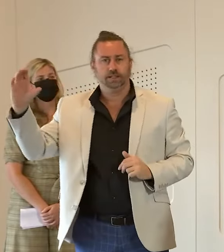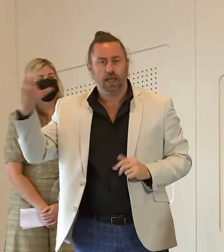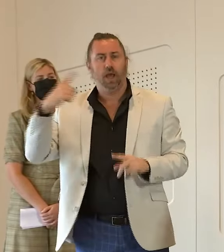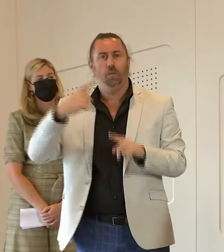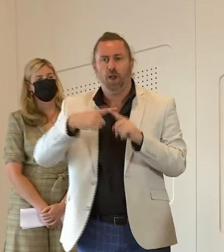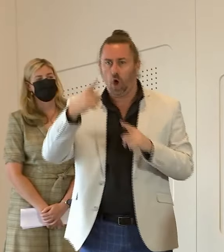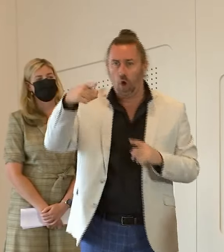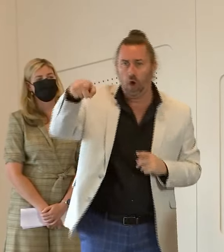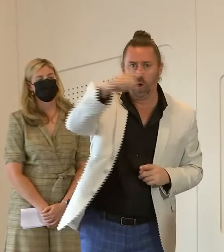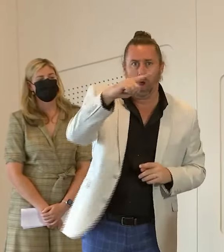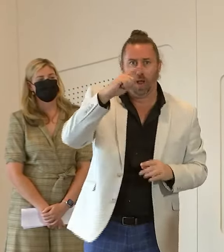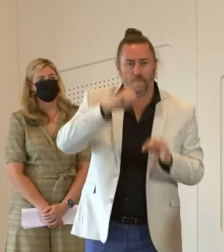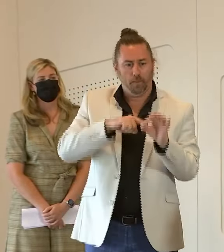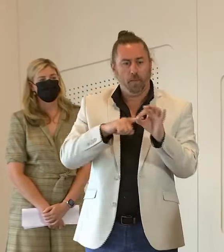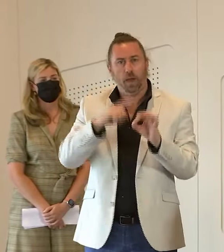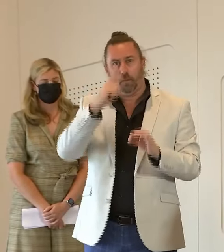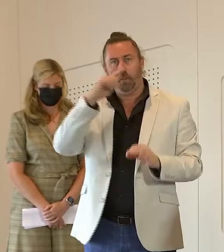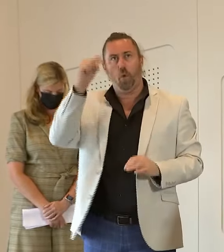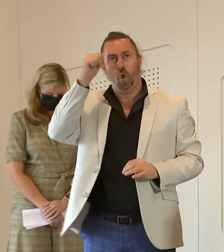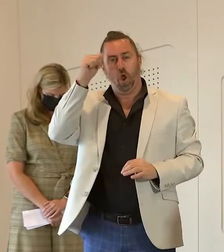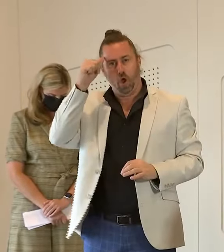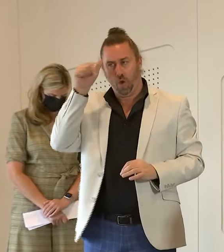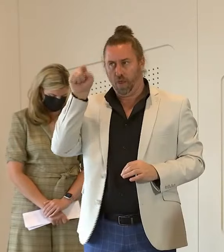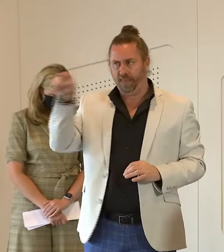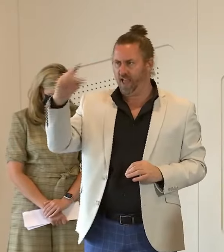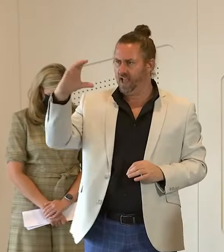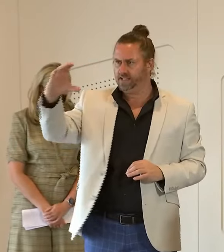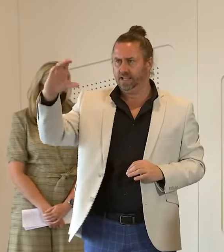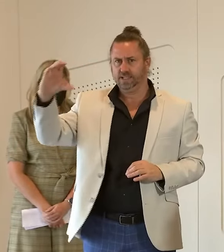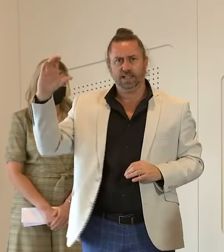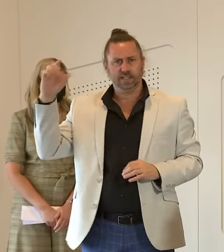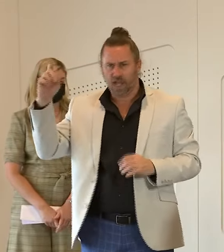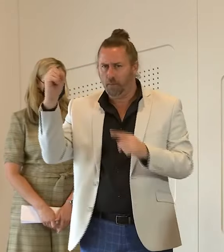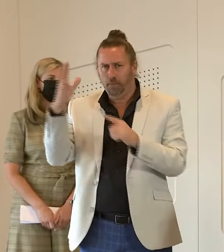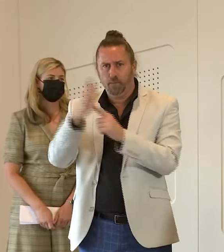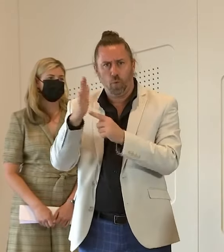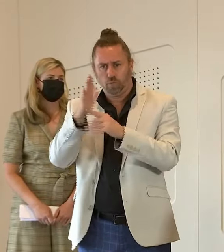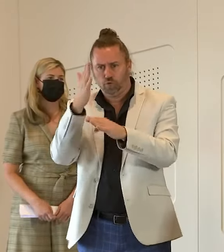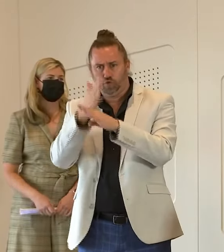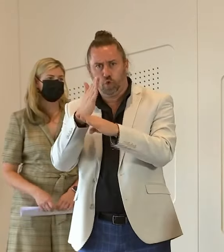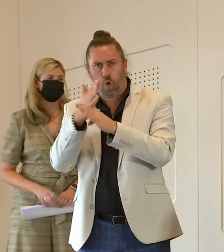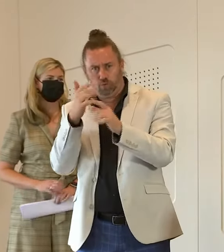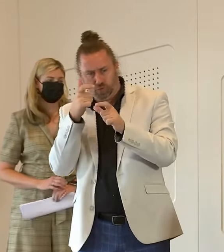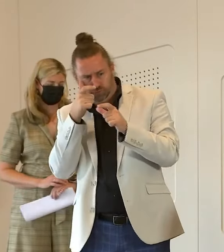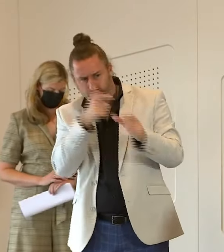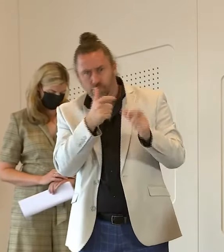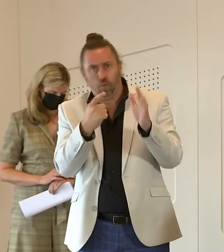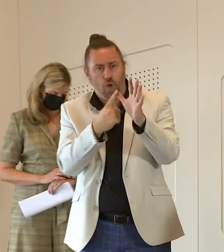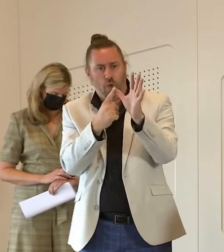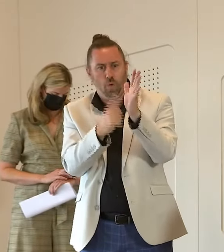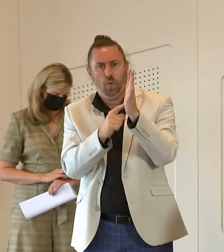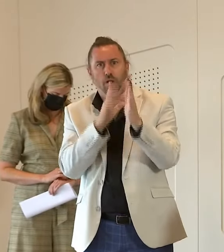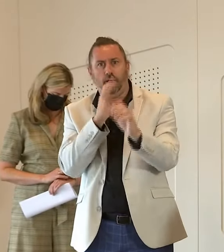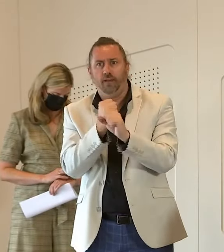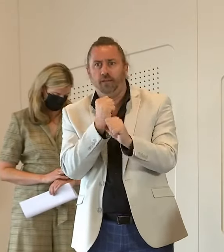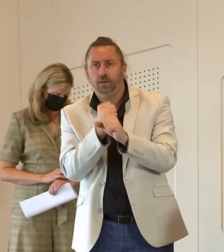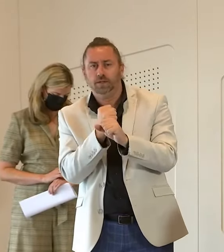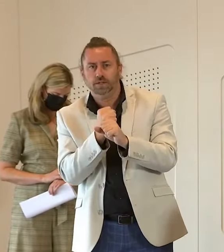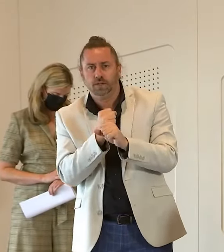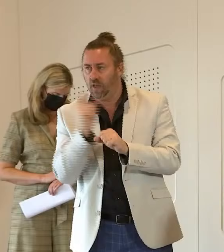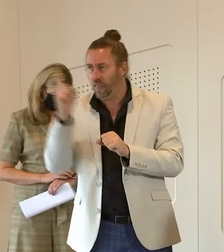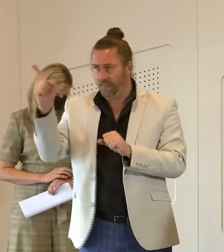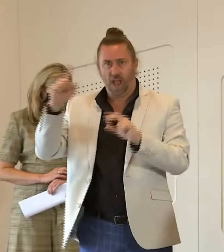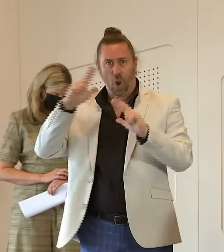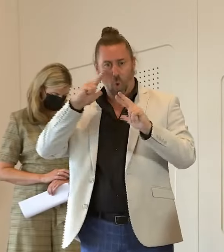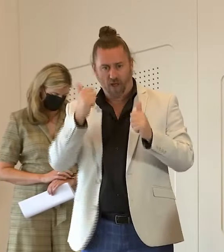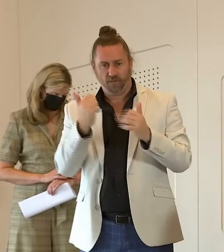can have absolute confidence in this very important body and its role that it plays uh basically being a caretaker of our